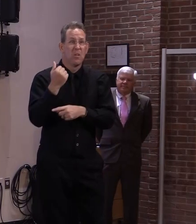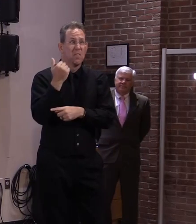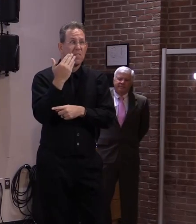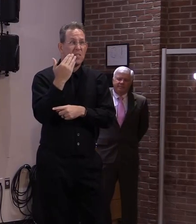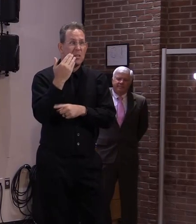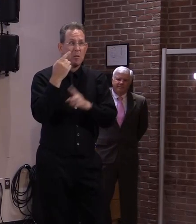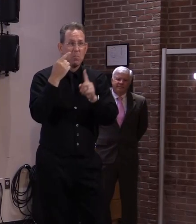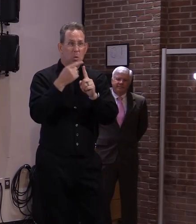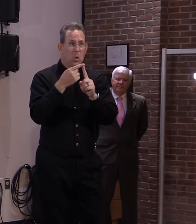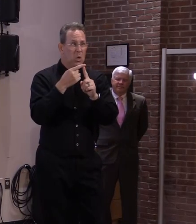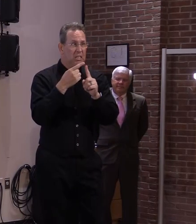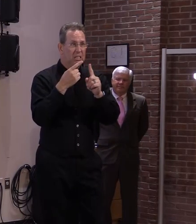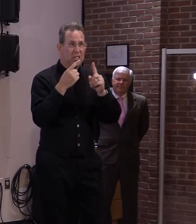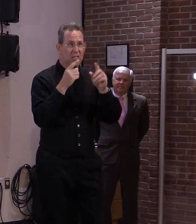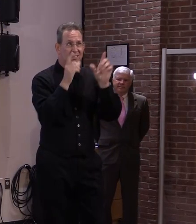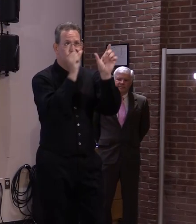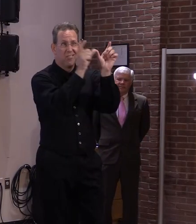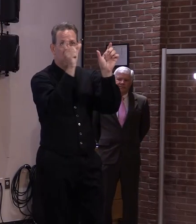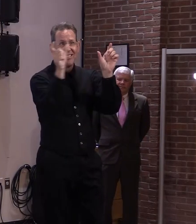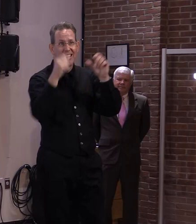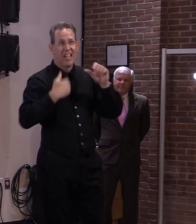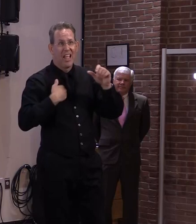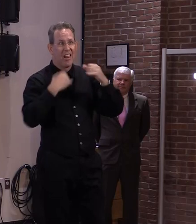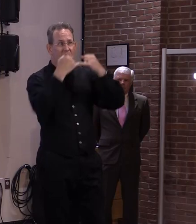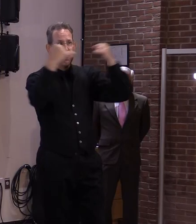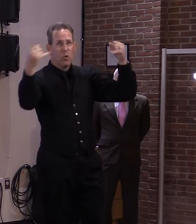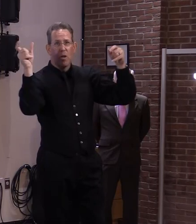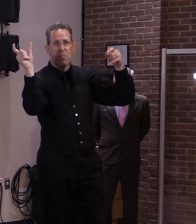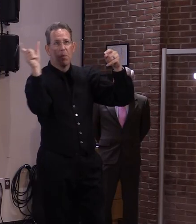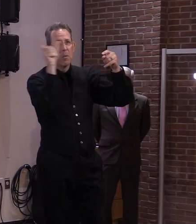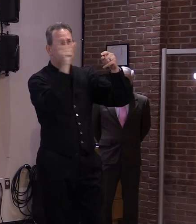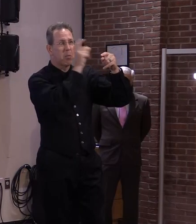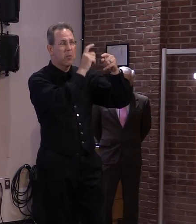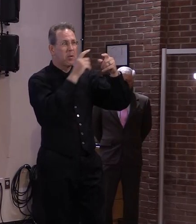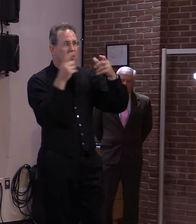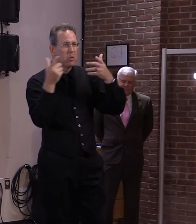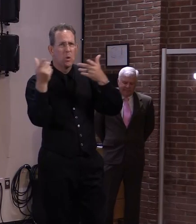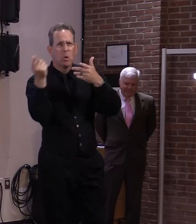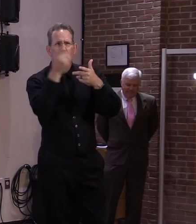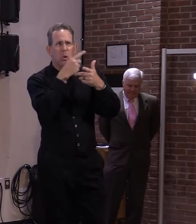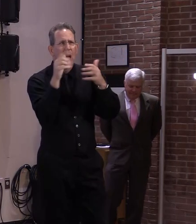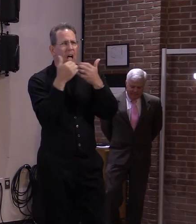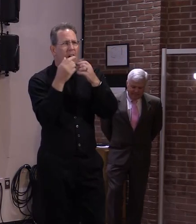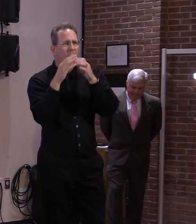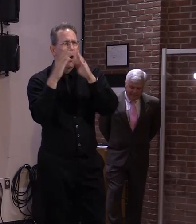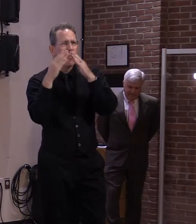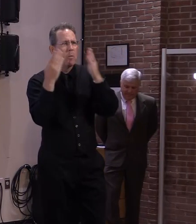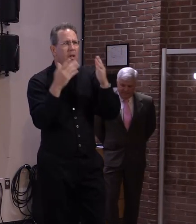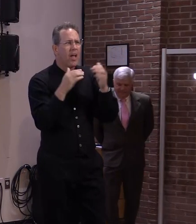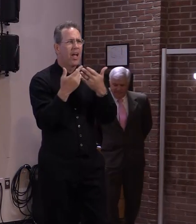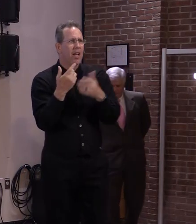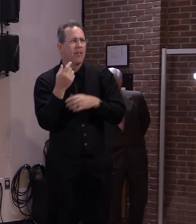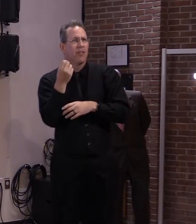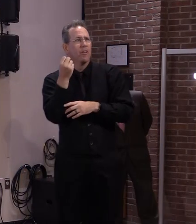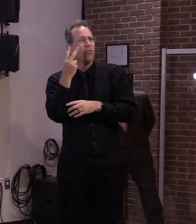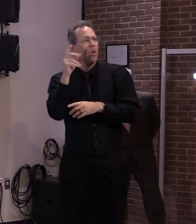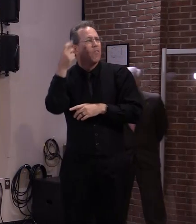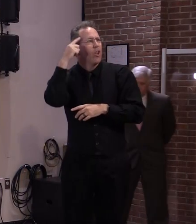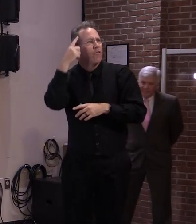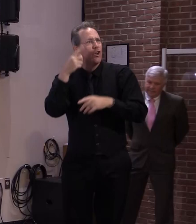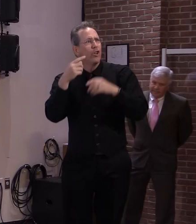counties. What can you do and maybe the other 12 governors in states that share the Canadian border to